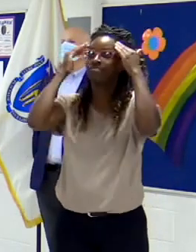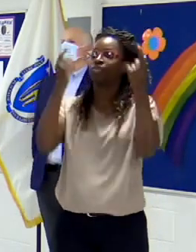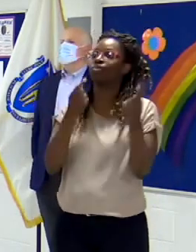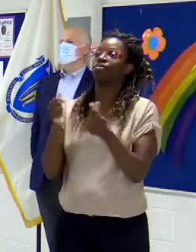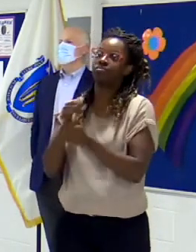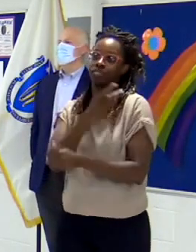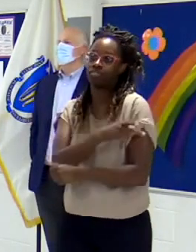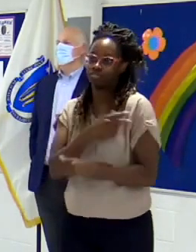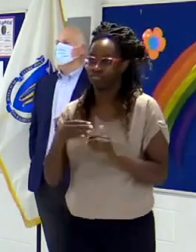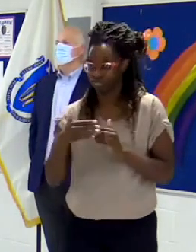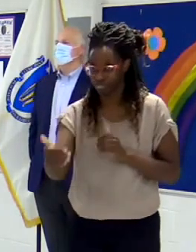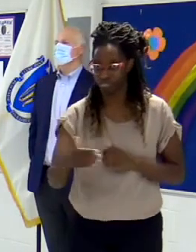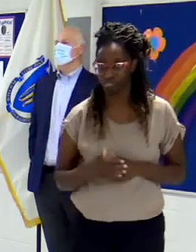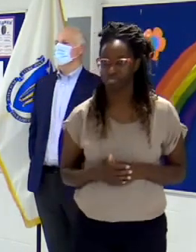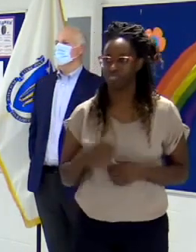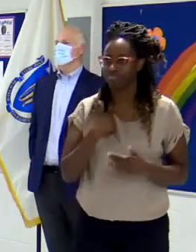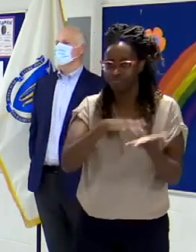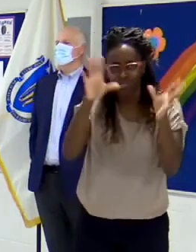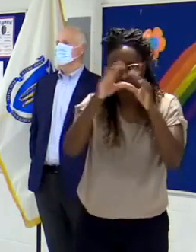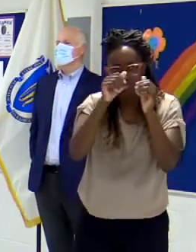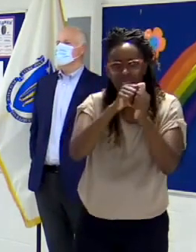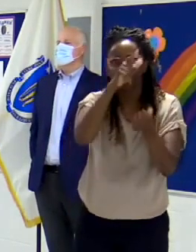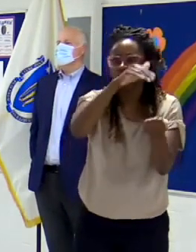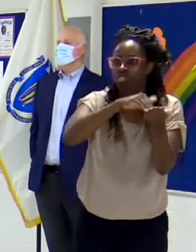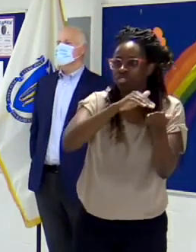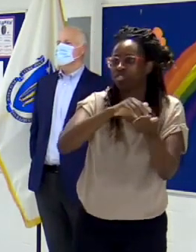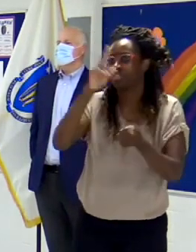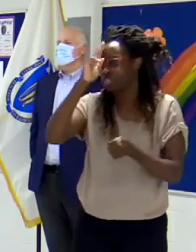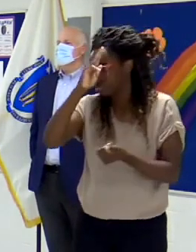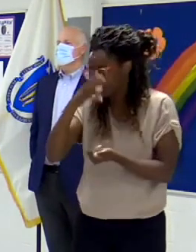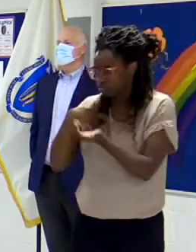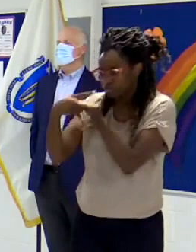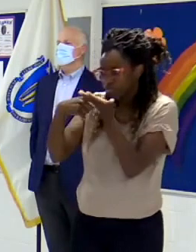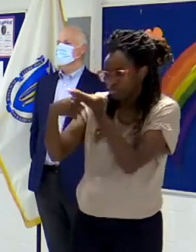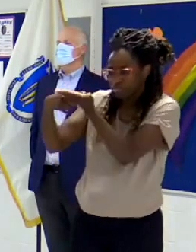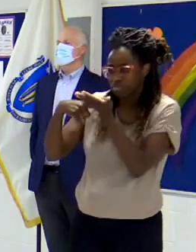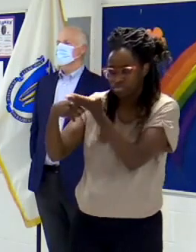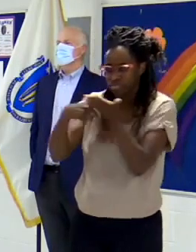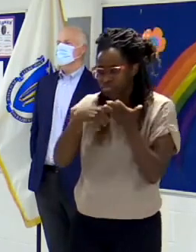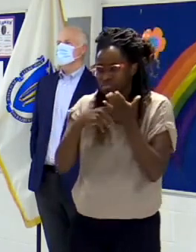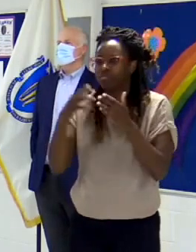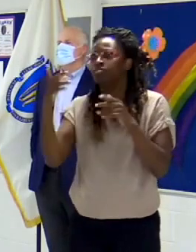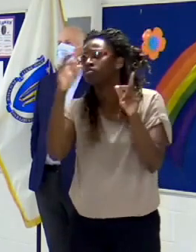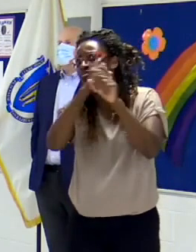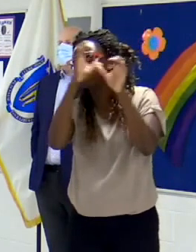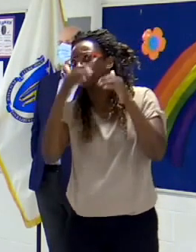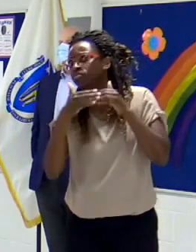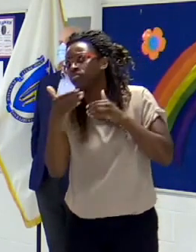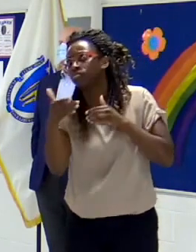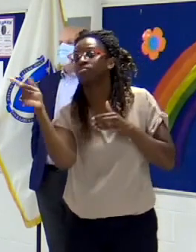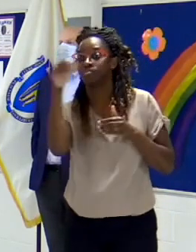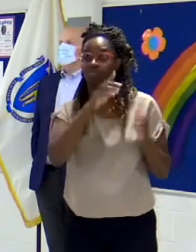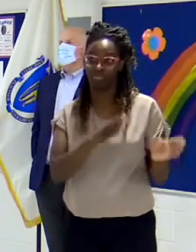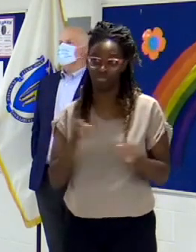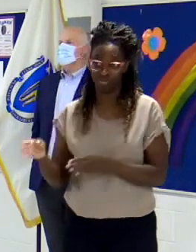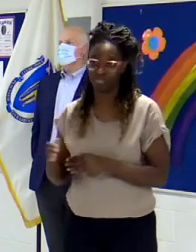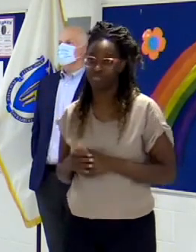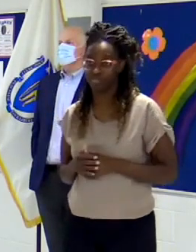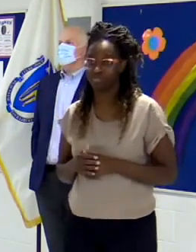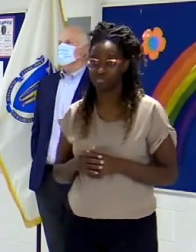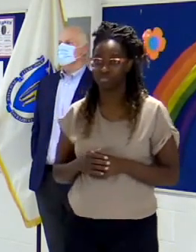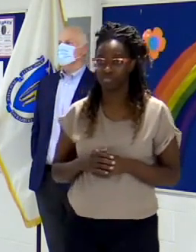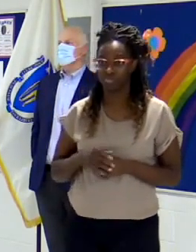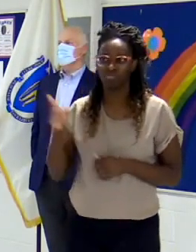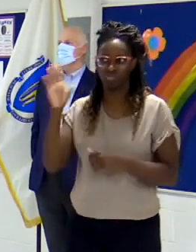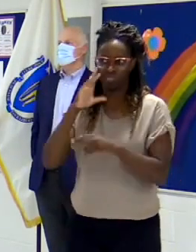almost daily about, uh, what the best way for us to support them as we go forward. And we'll have more to say about this